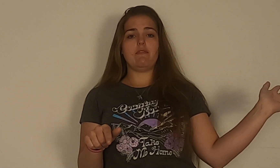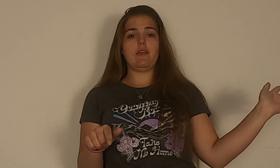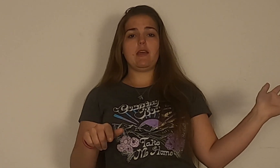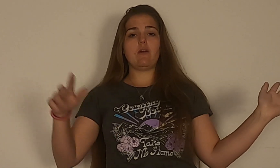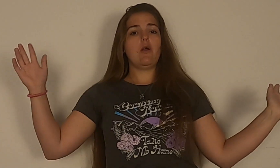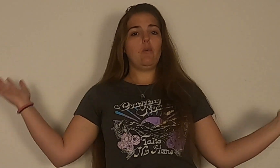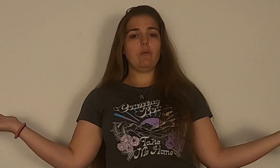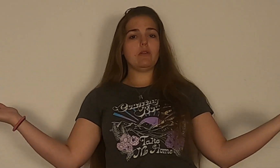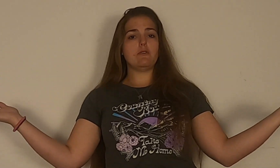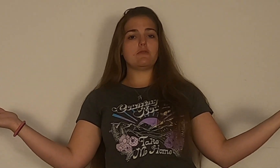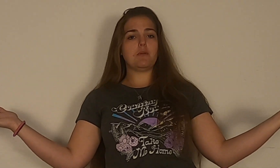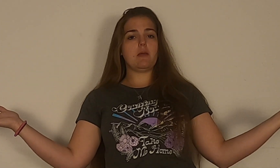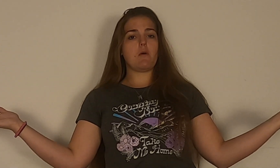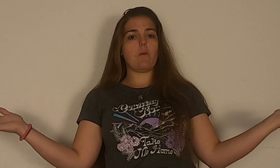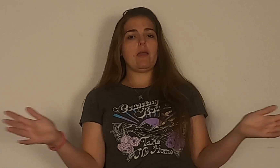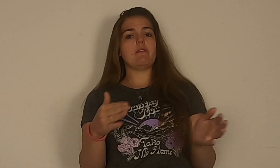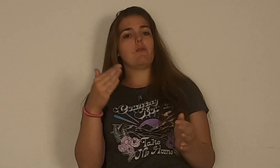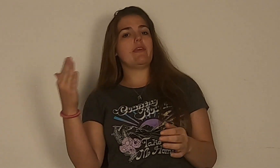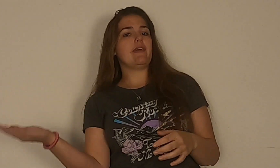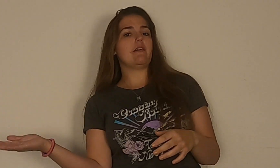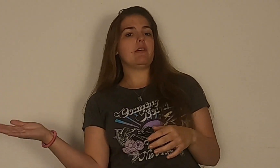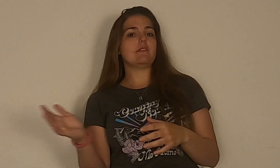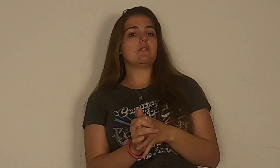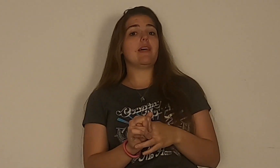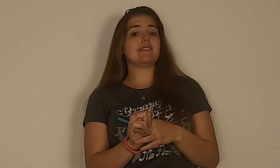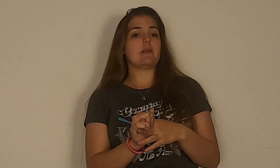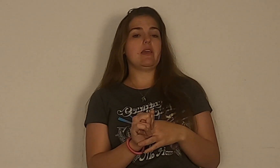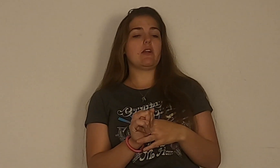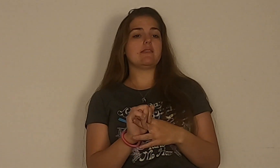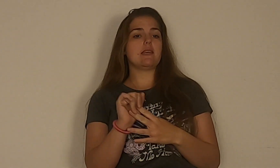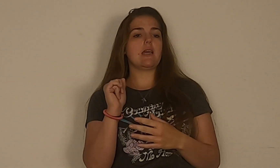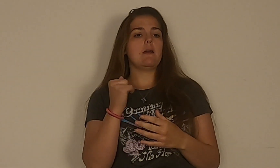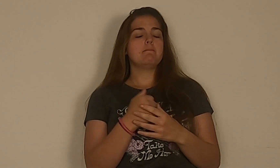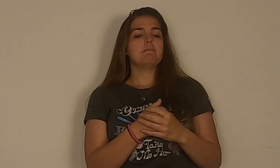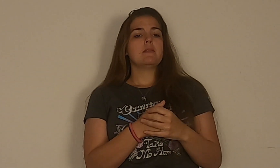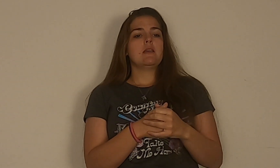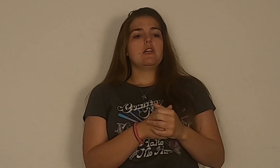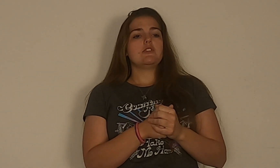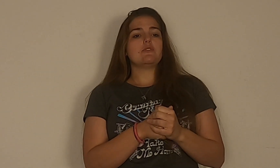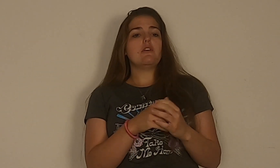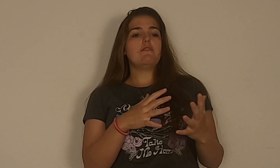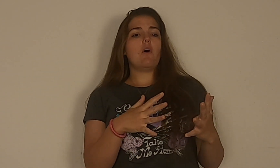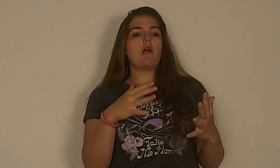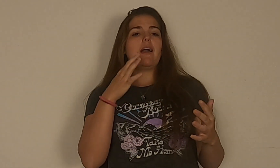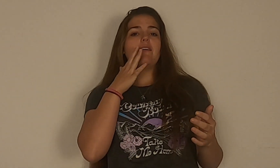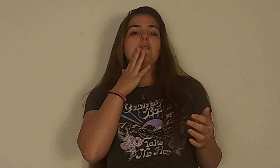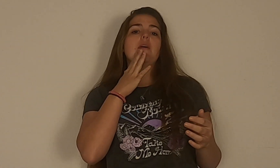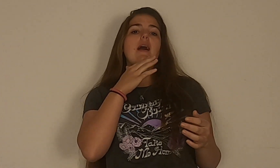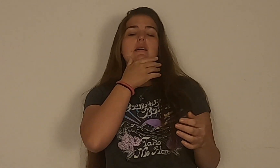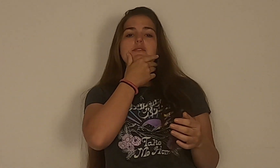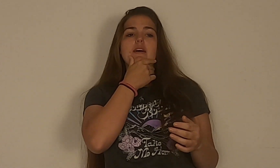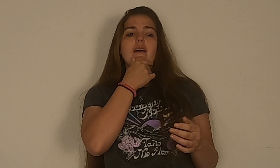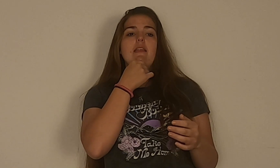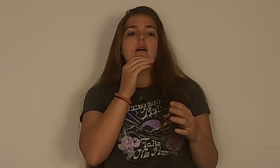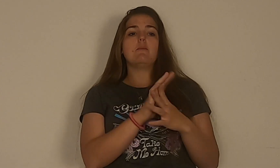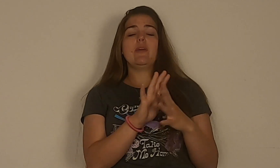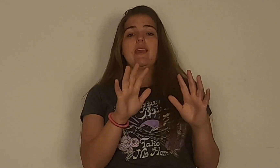refeeding we will lose plenty more weight before the end of it. So that's going to be interesting. So so far I have done we